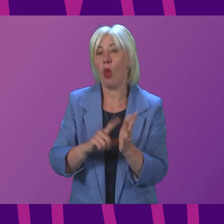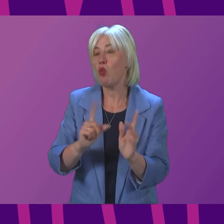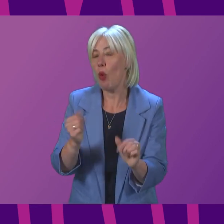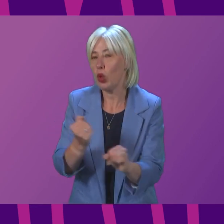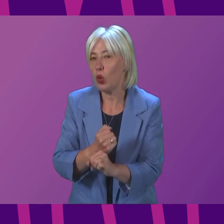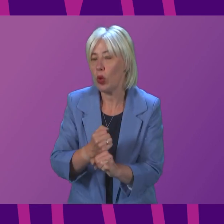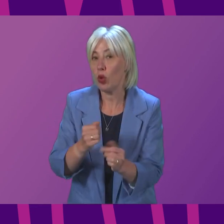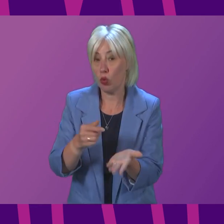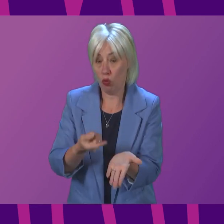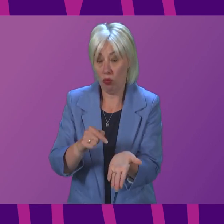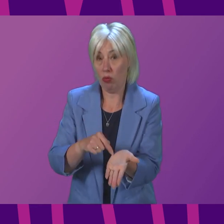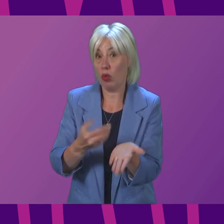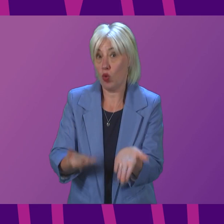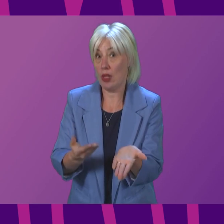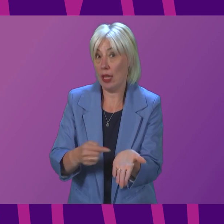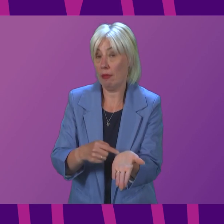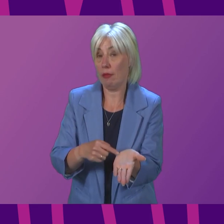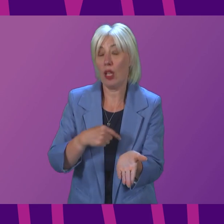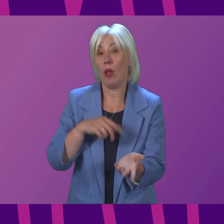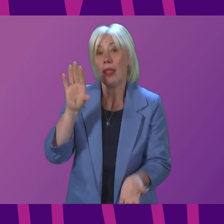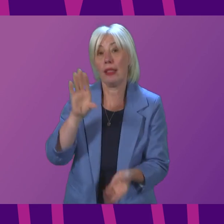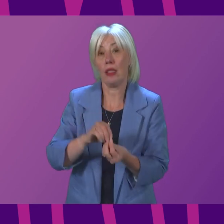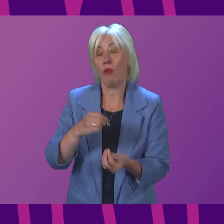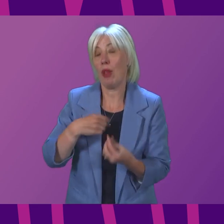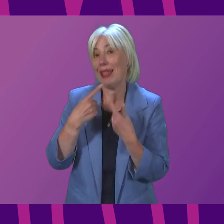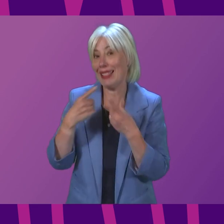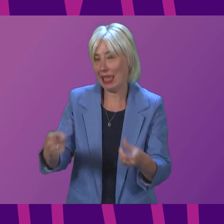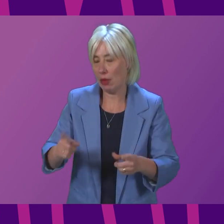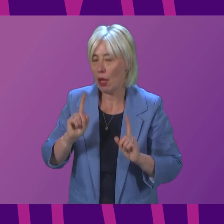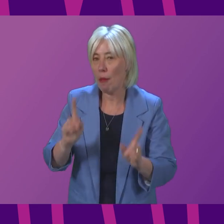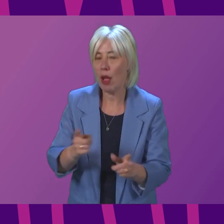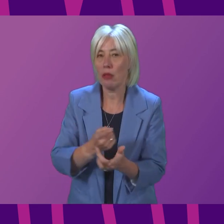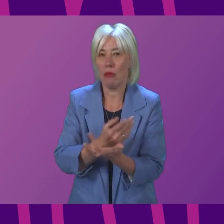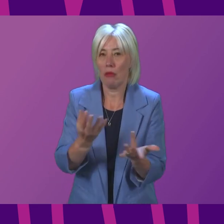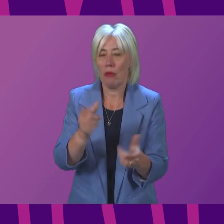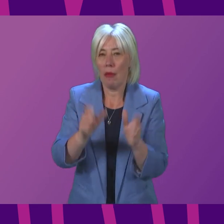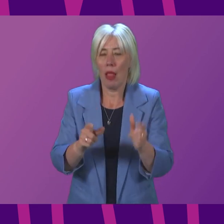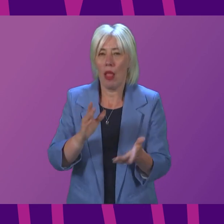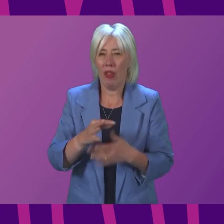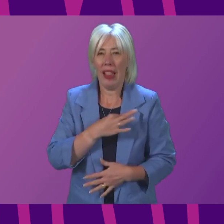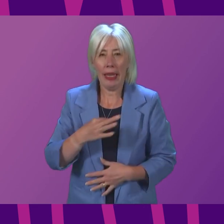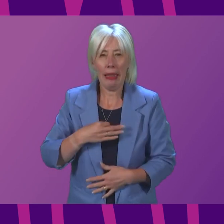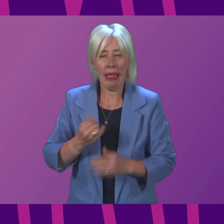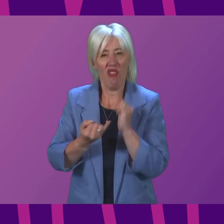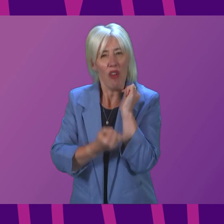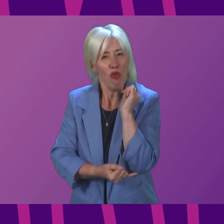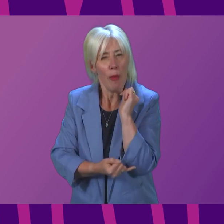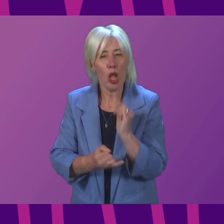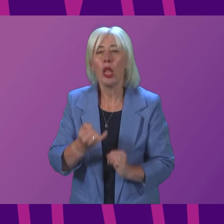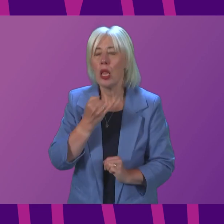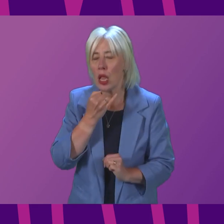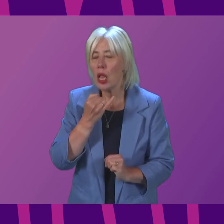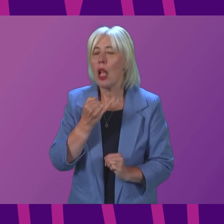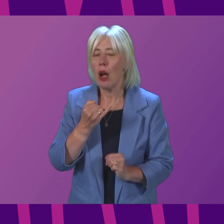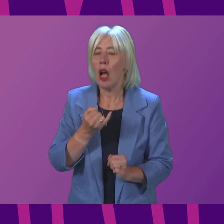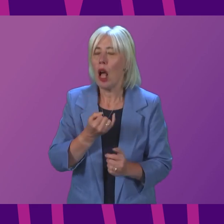that we have published today, and I have set out the summary of that in my statement. Many people, of course, who are extremely clinical vulnerable, not everybody, but many of